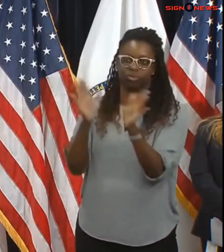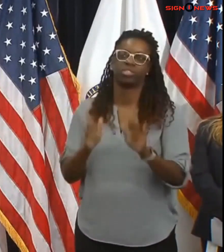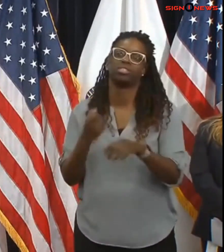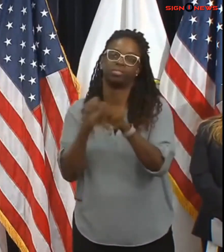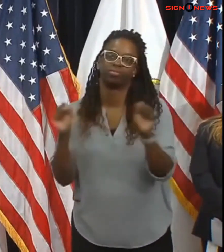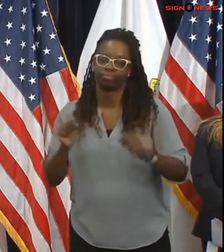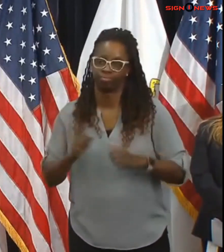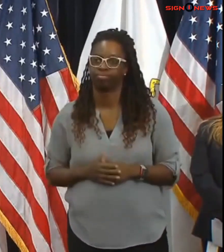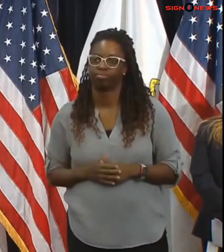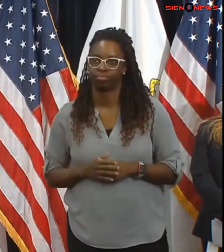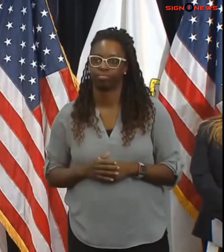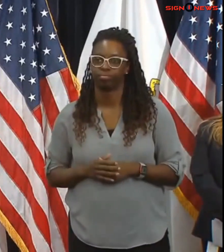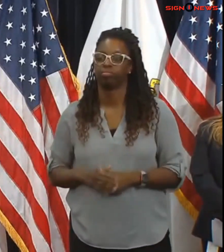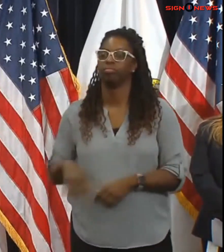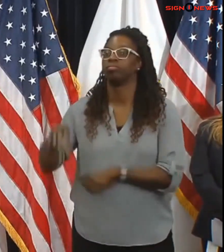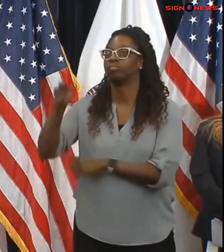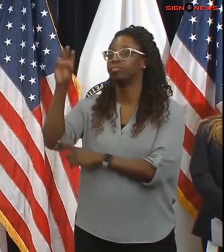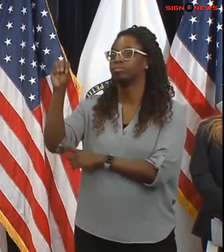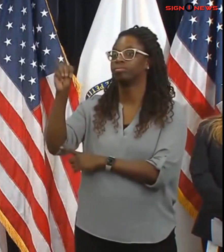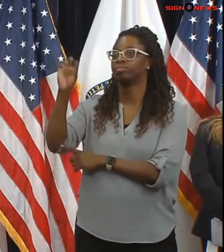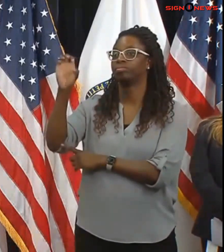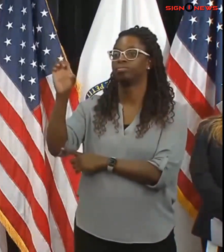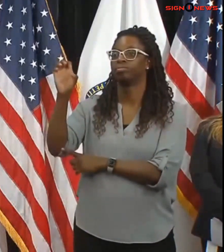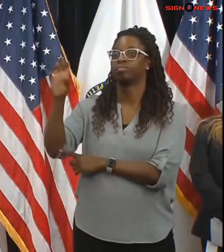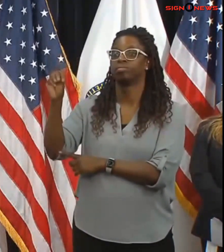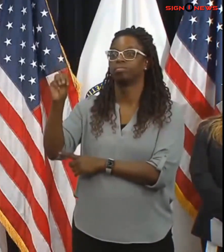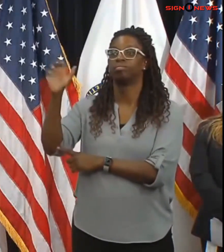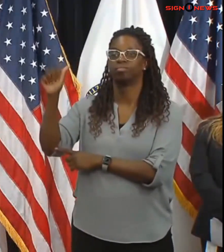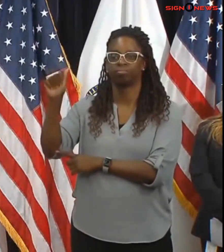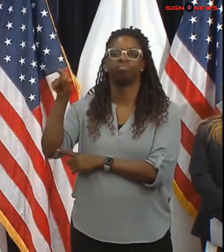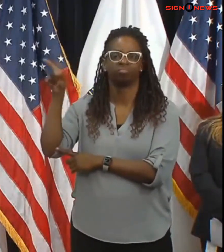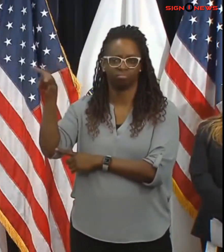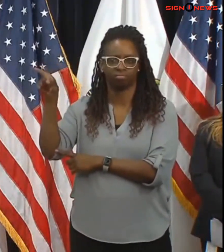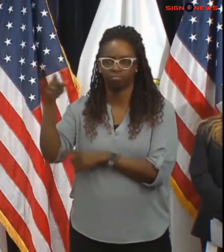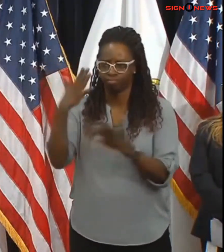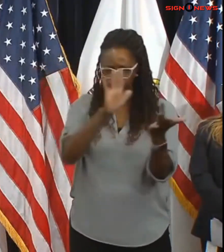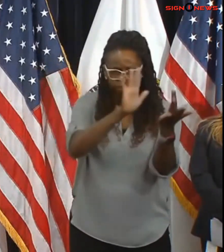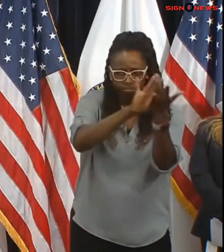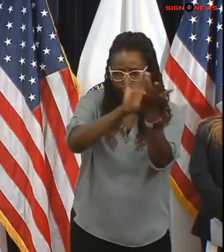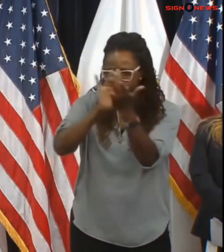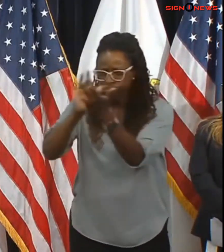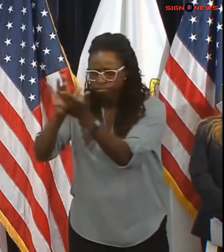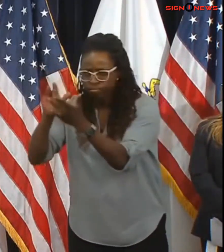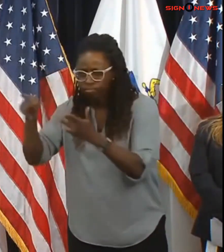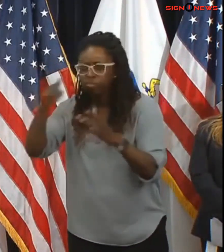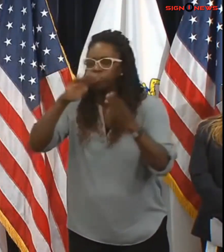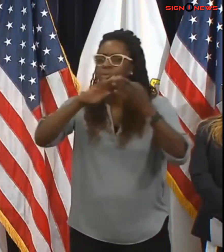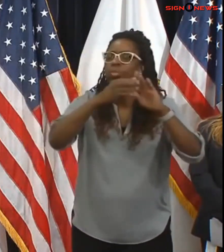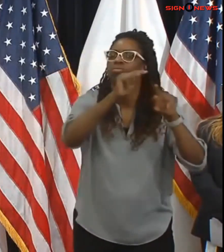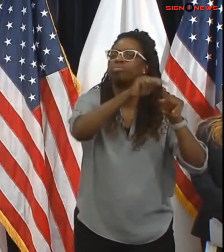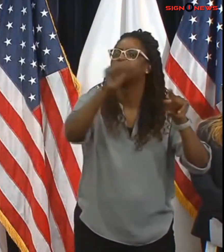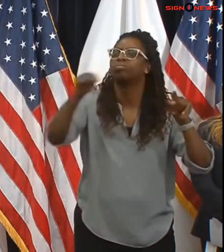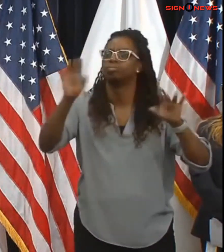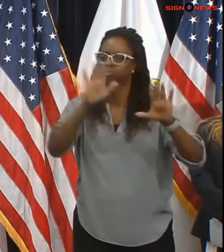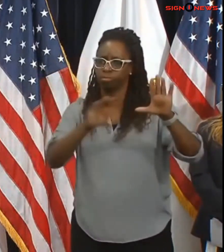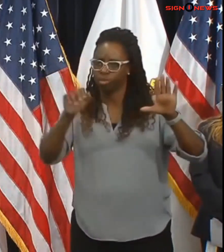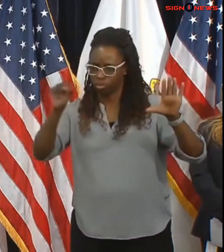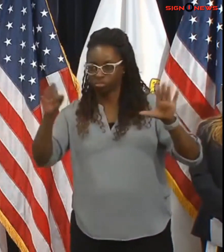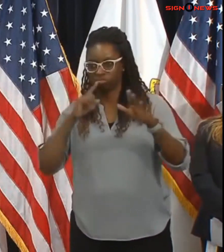particularly on the Cape and in the coastal areas of southeastern Mass to help coordinate regional shelters and warming centers for those who